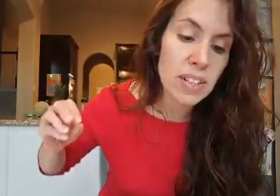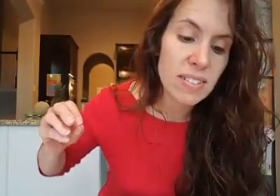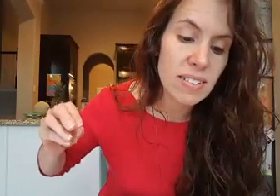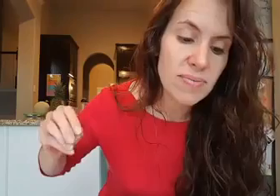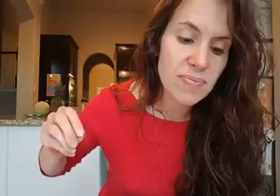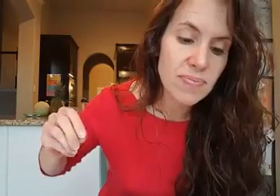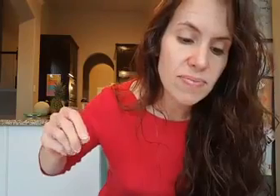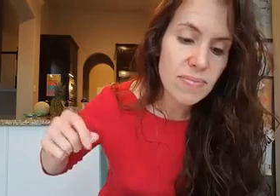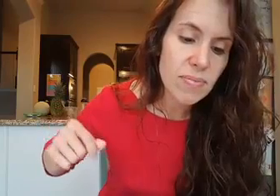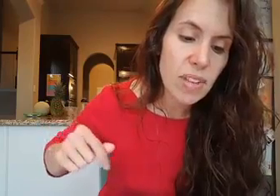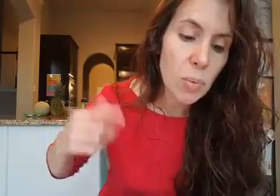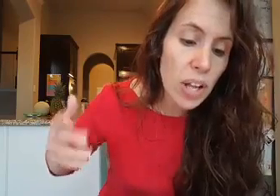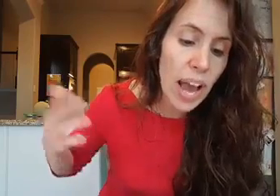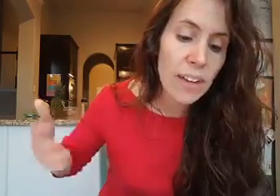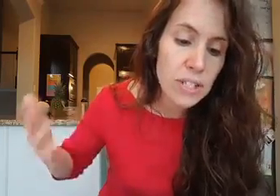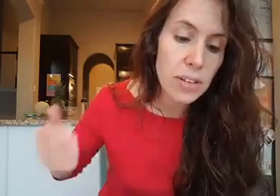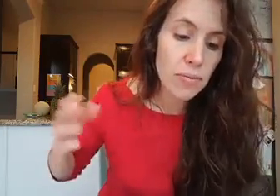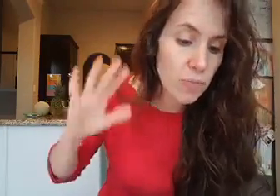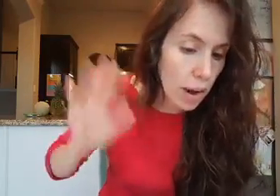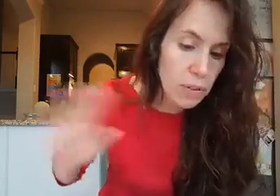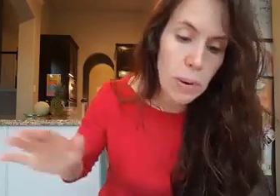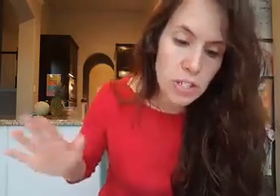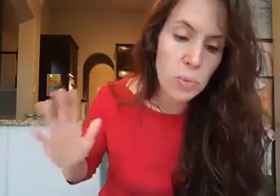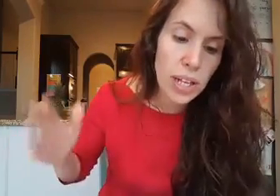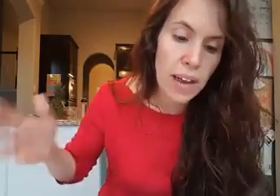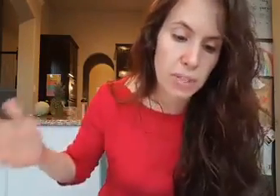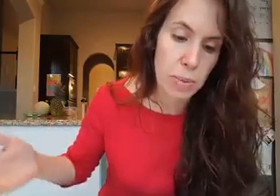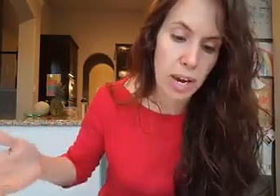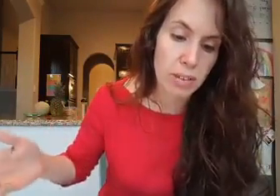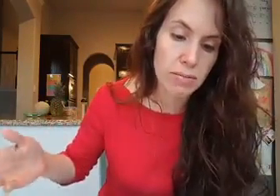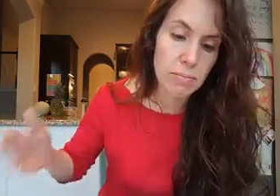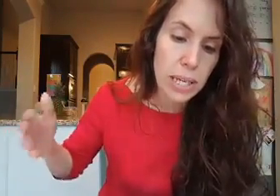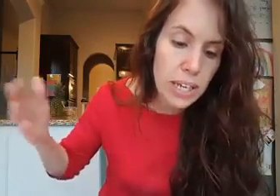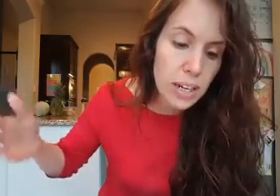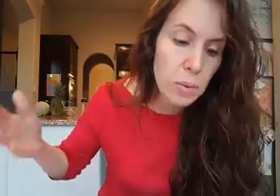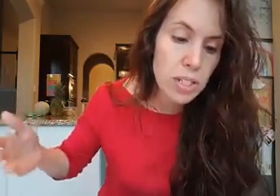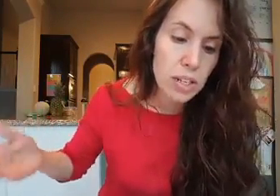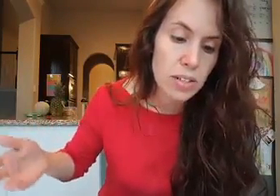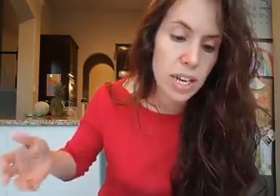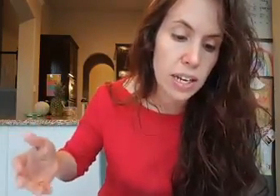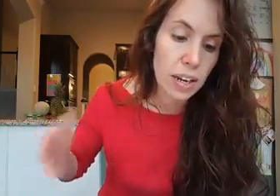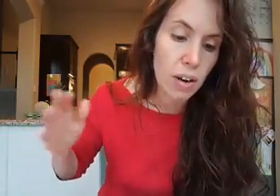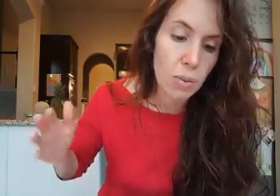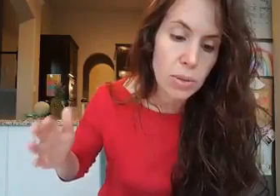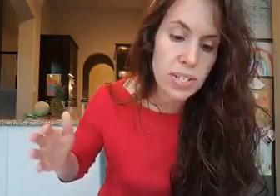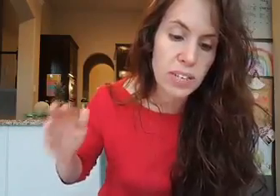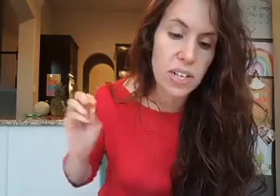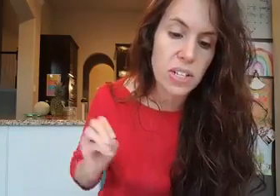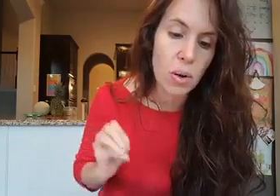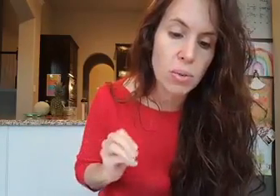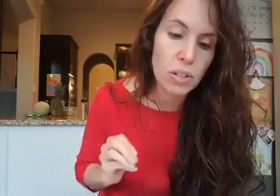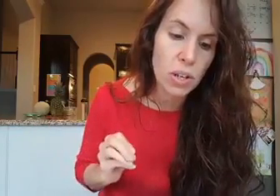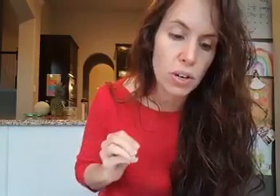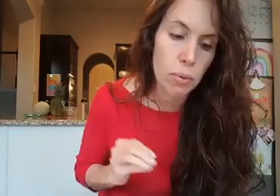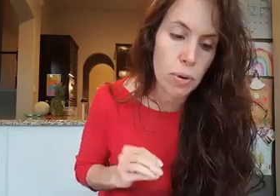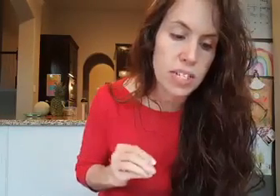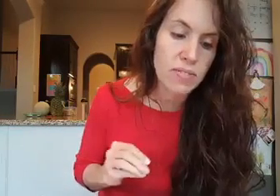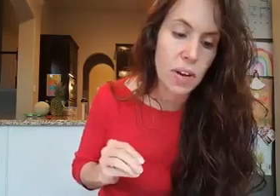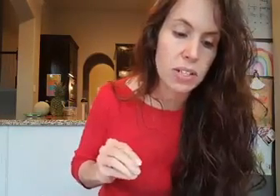will have to, for every person will have to bear, be equal to understanding and calmly receiving his own little load of oppressive faults.